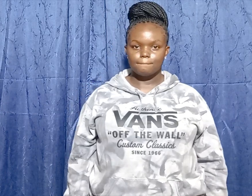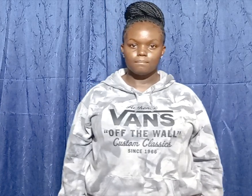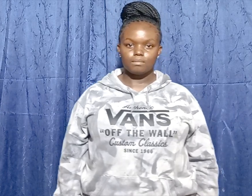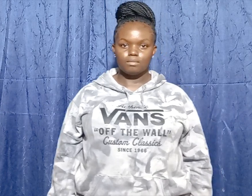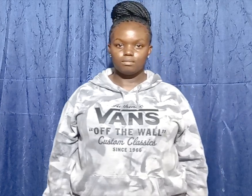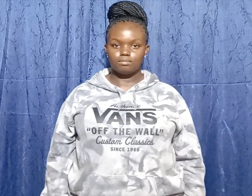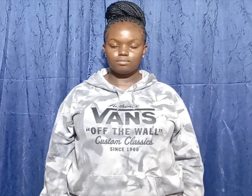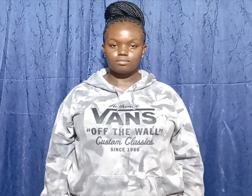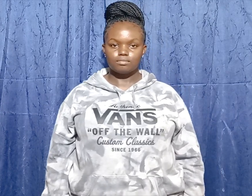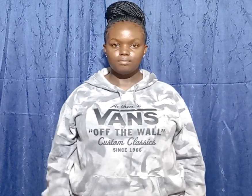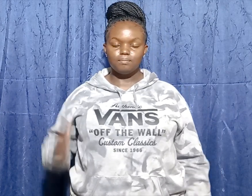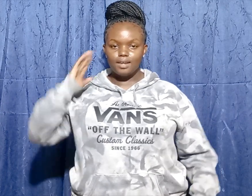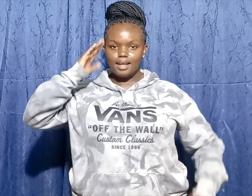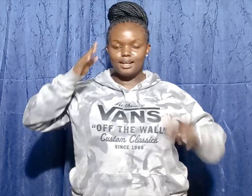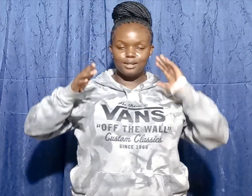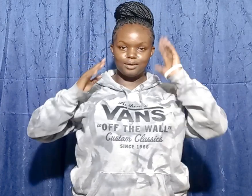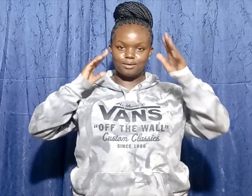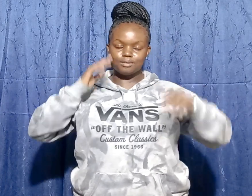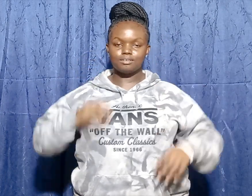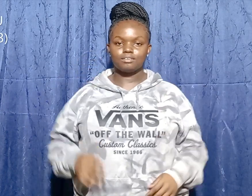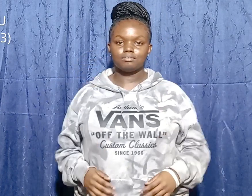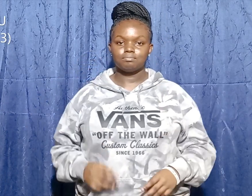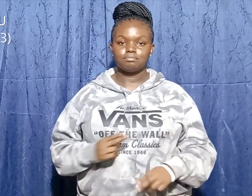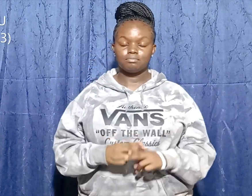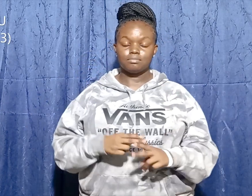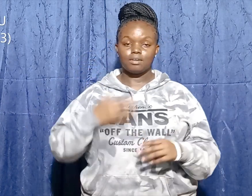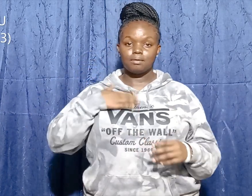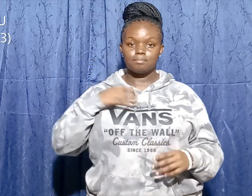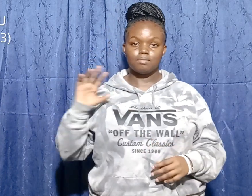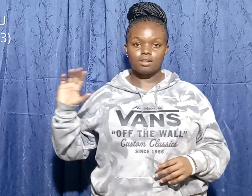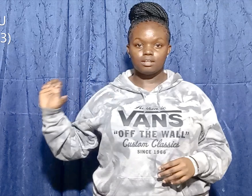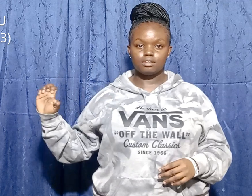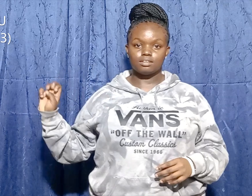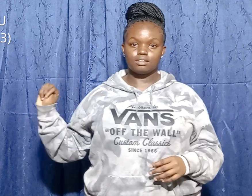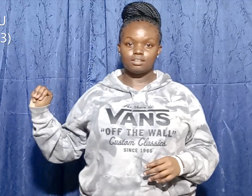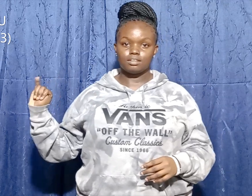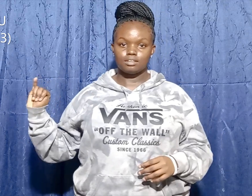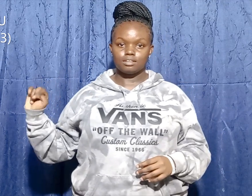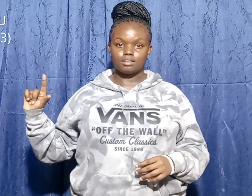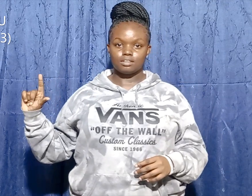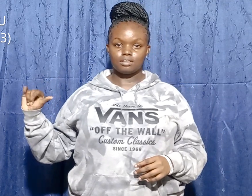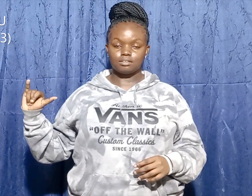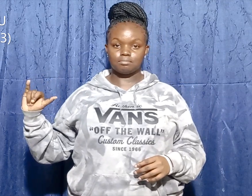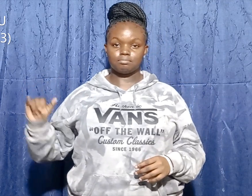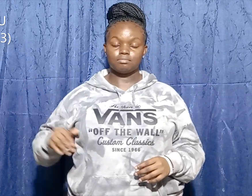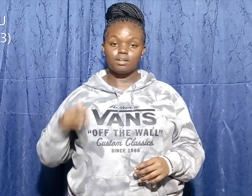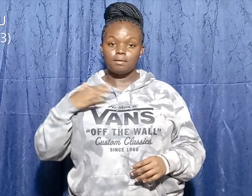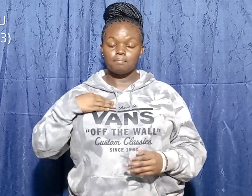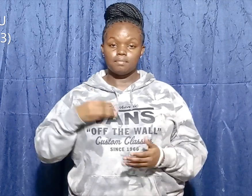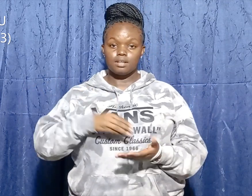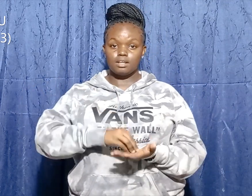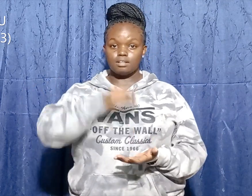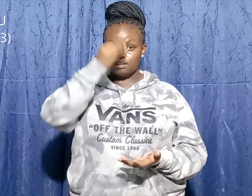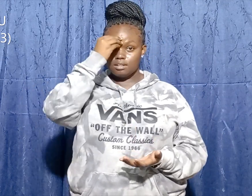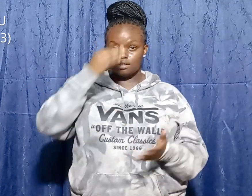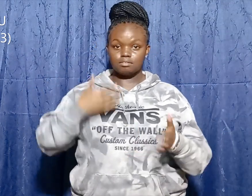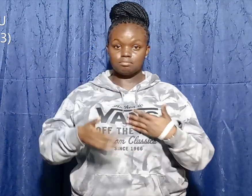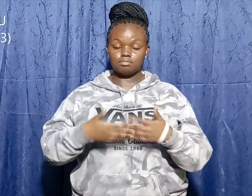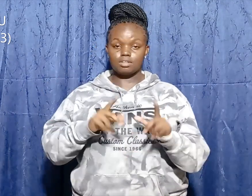Hello, my name is Emily Sao, I learn from Makojo-Initika Technical